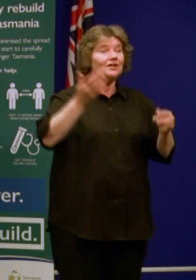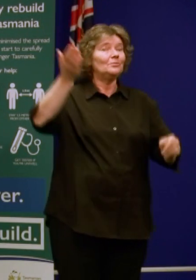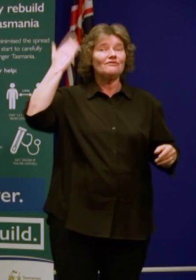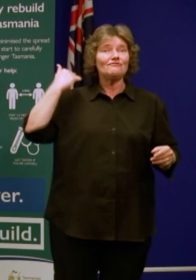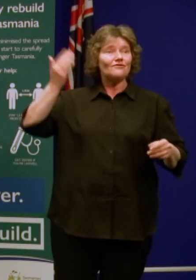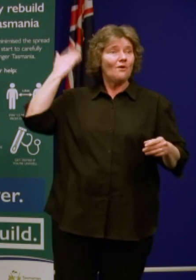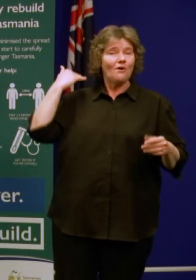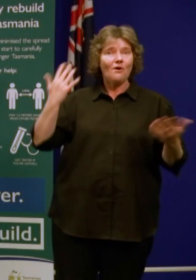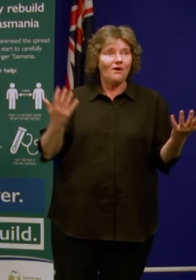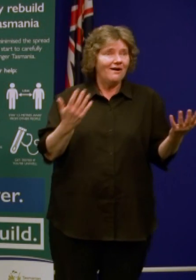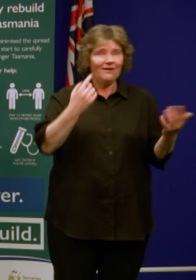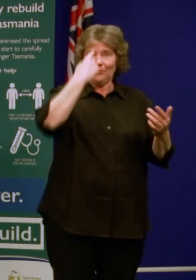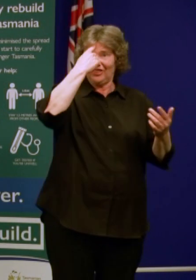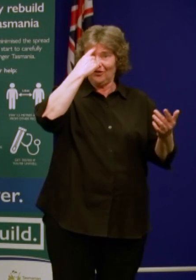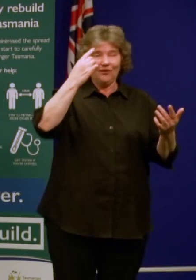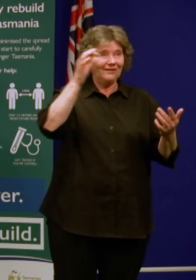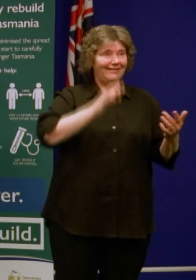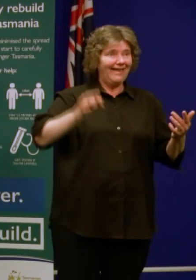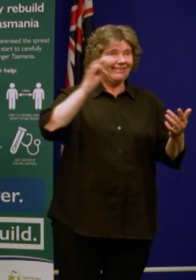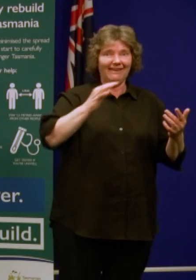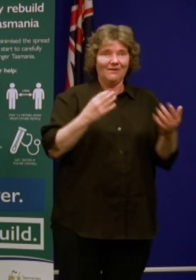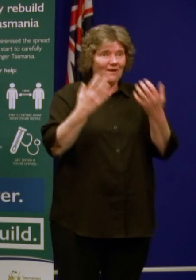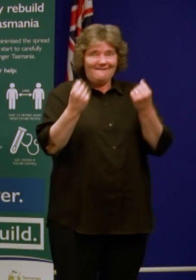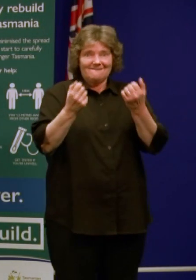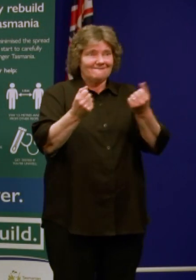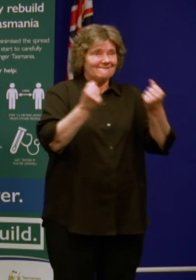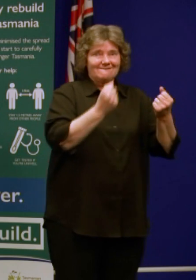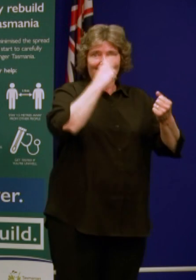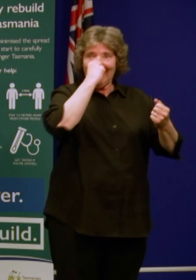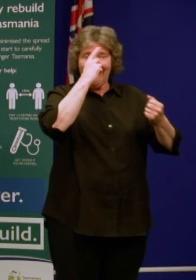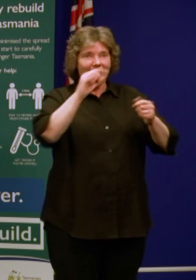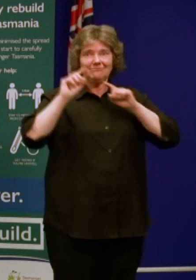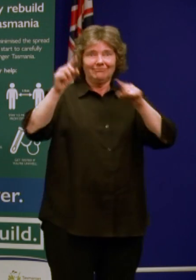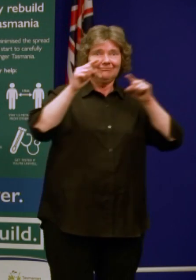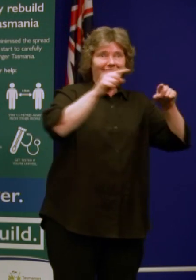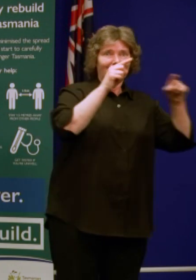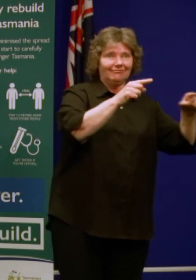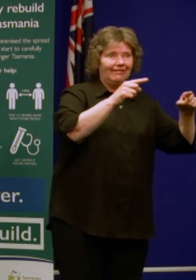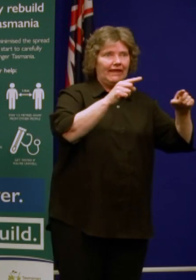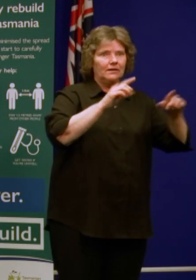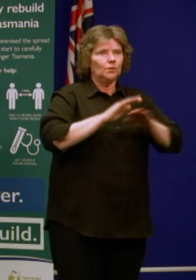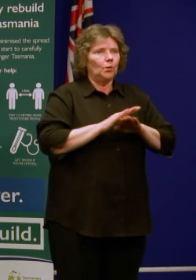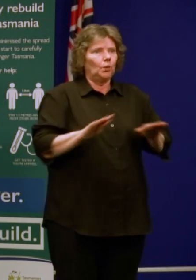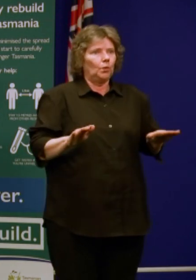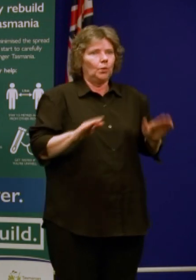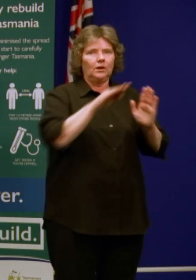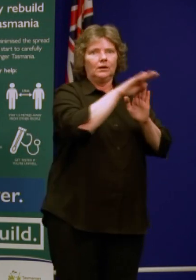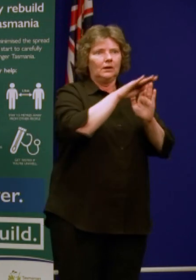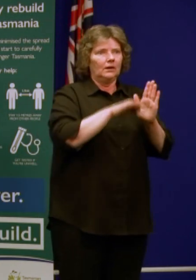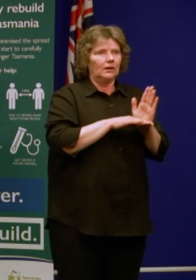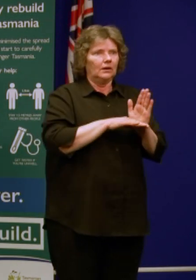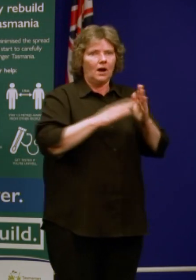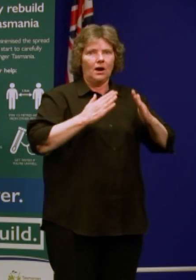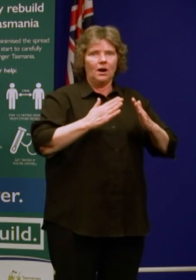we took those small activities away from people and we had to as a state